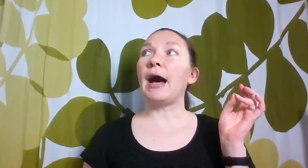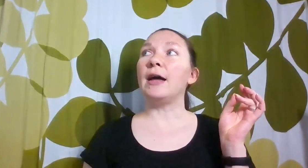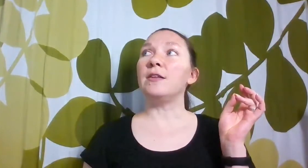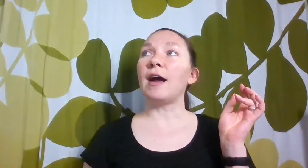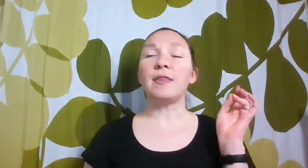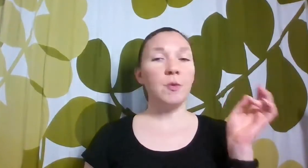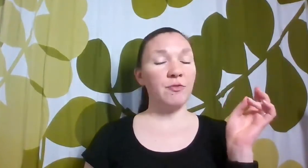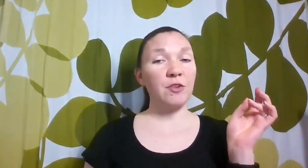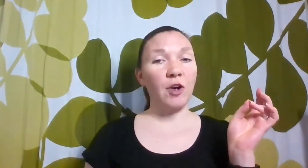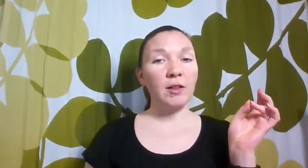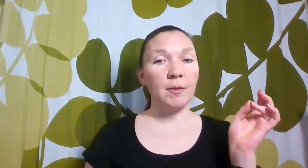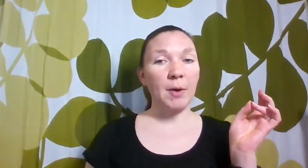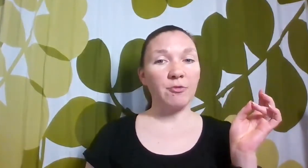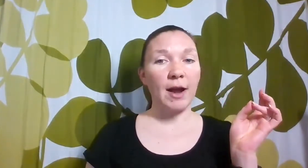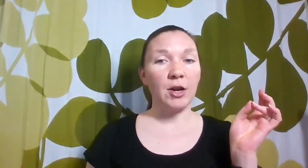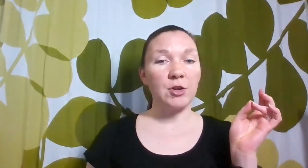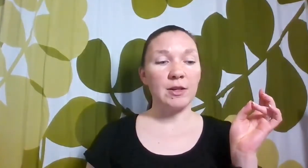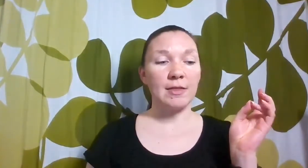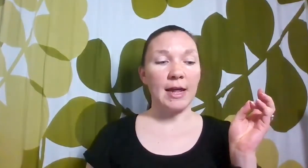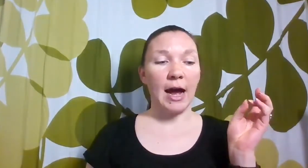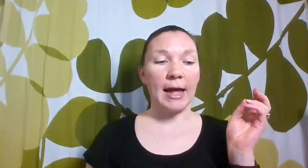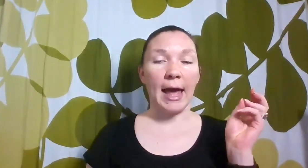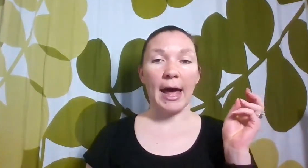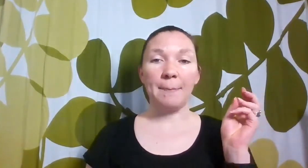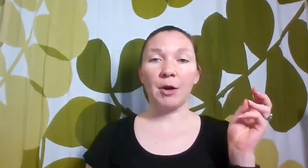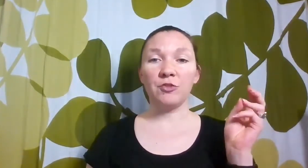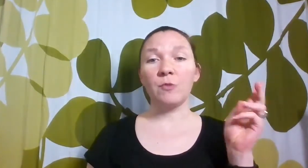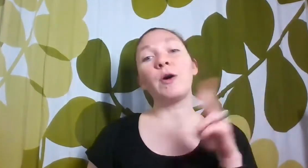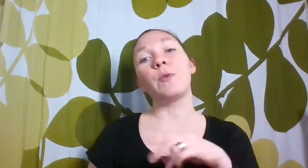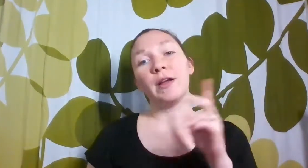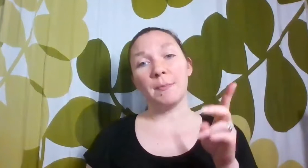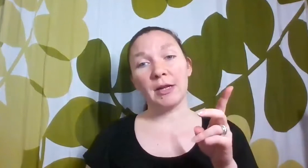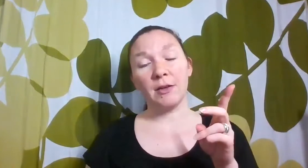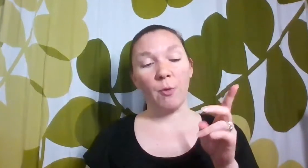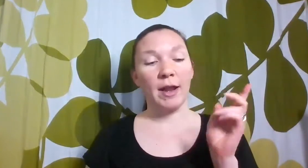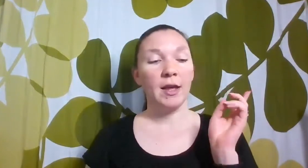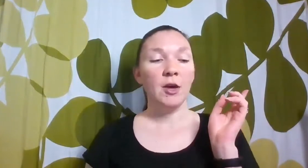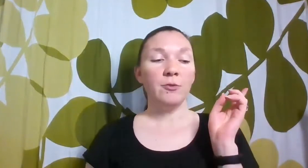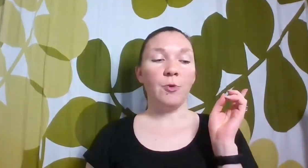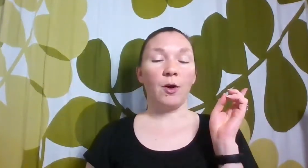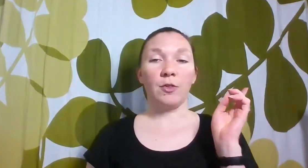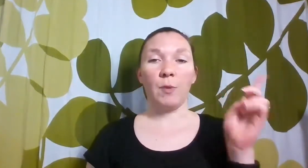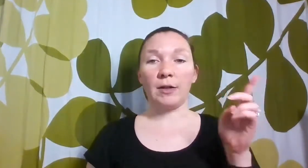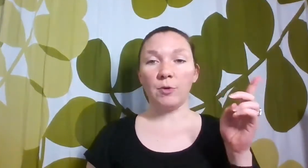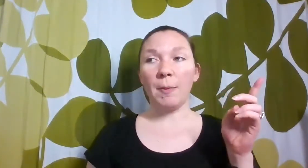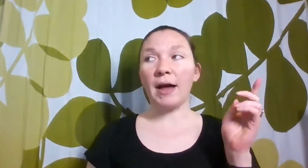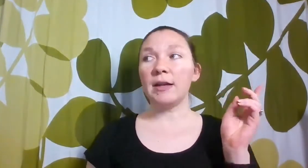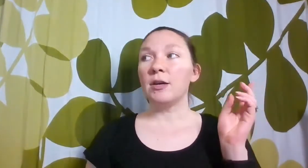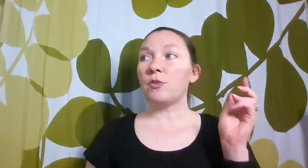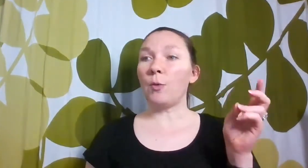I think we finished all of the Brave Writer units that I had purchased. Well, we're in the middle of one for the Wild Robot. So